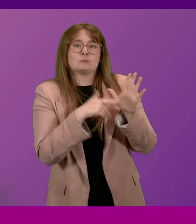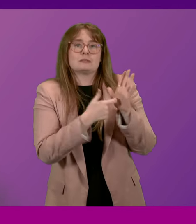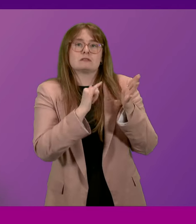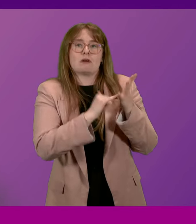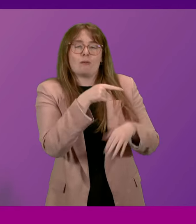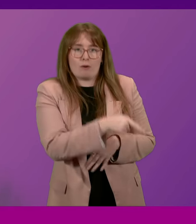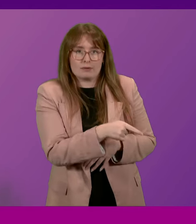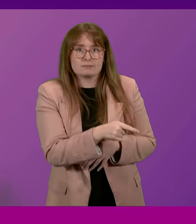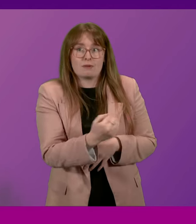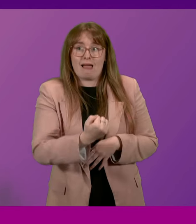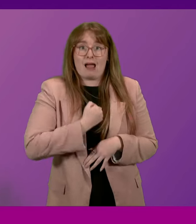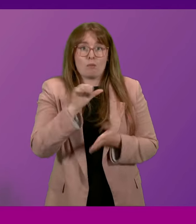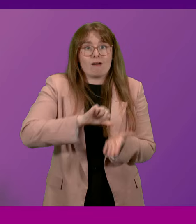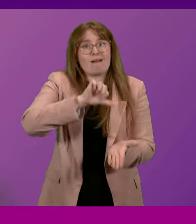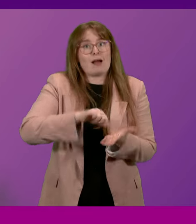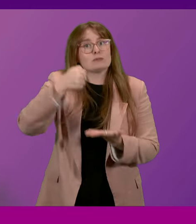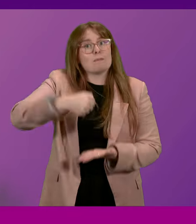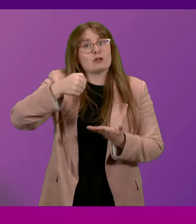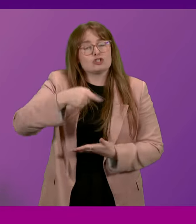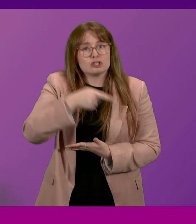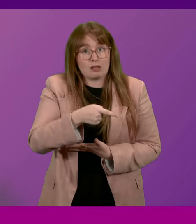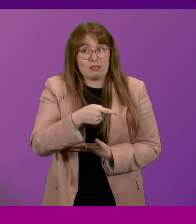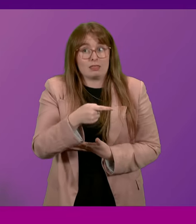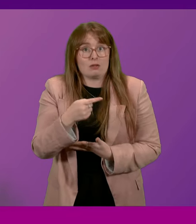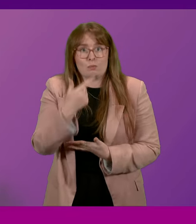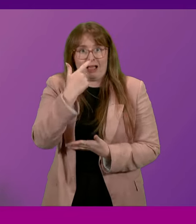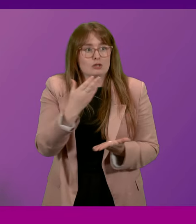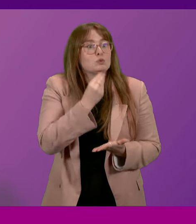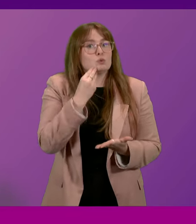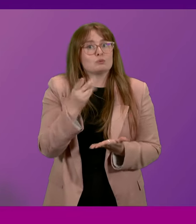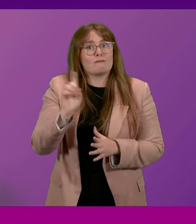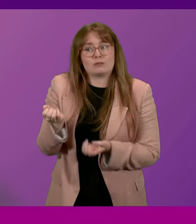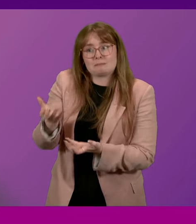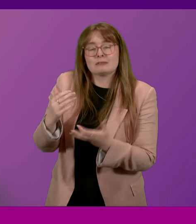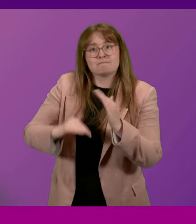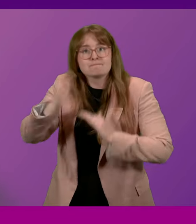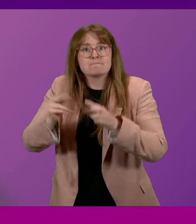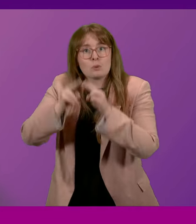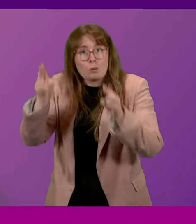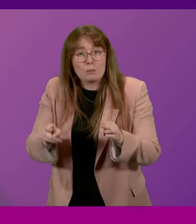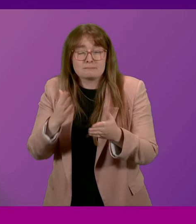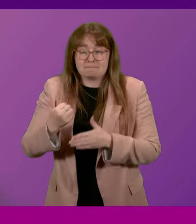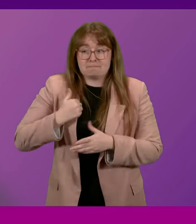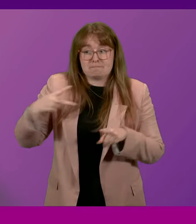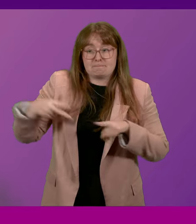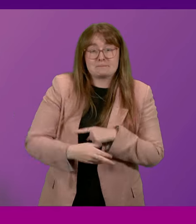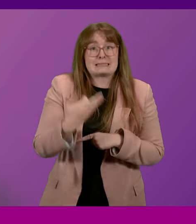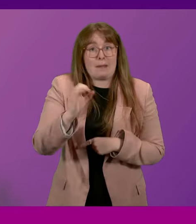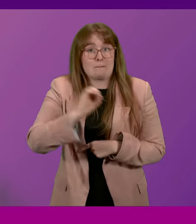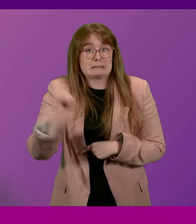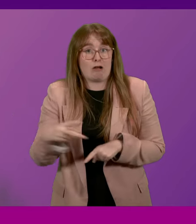that our capital budget, which is what builds affordable homes, is facing a cut of near 9%